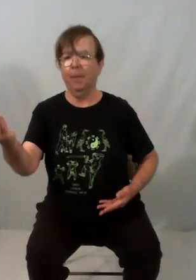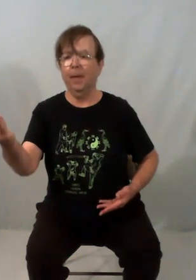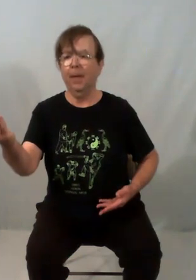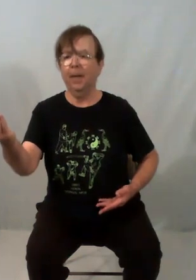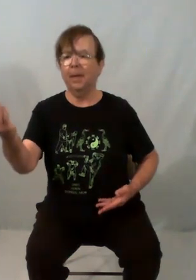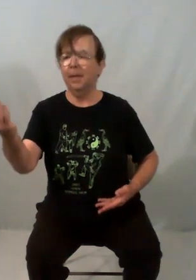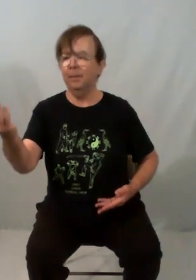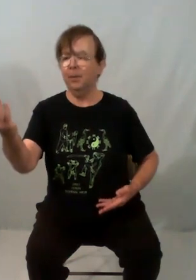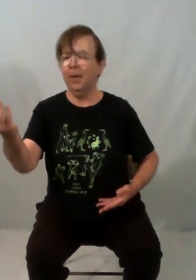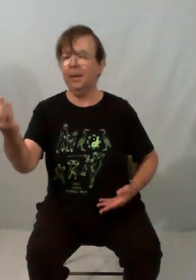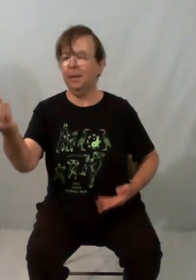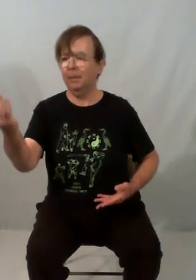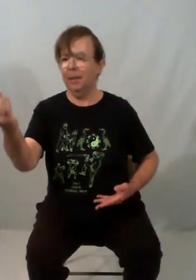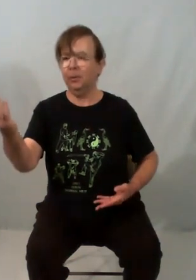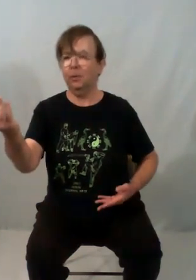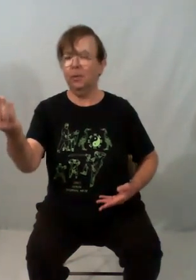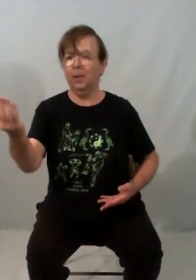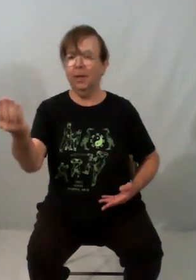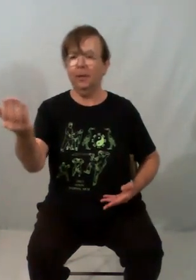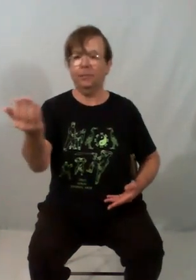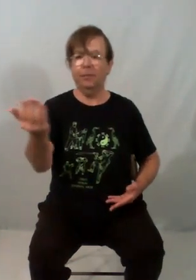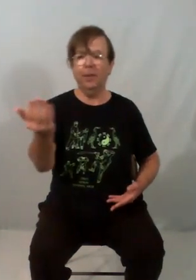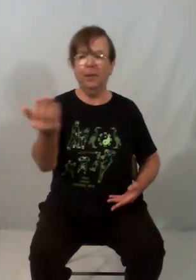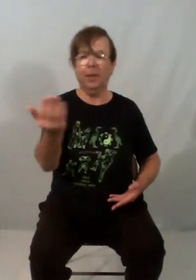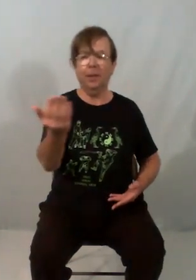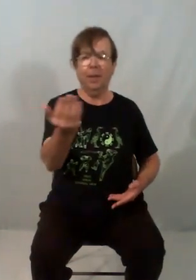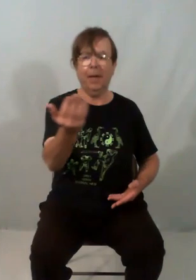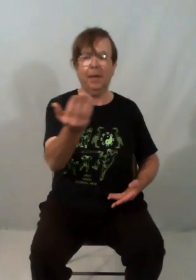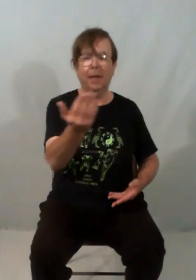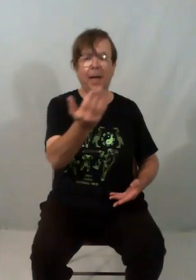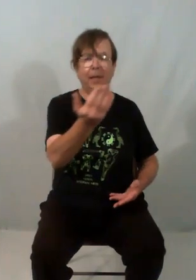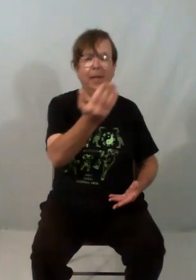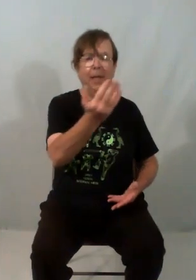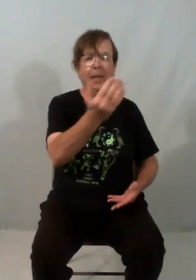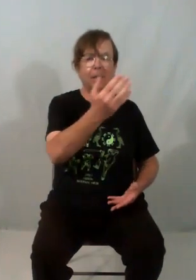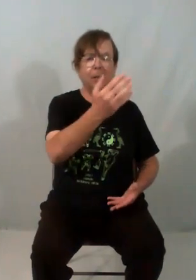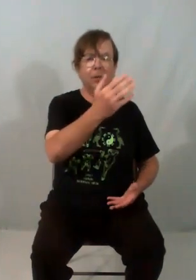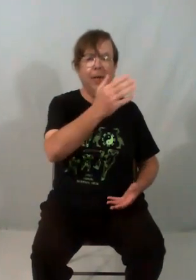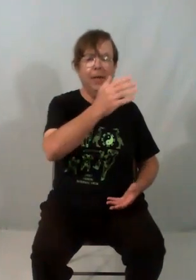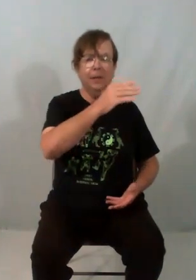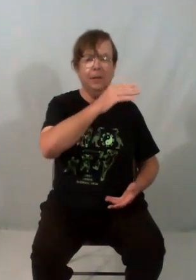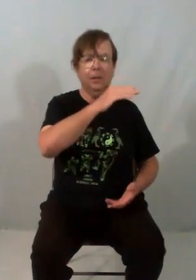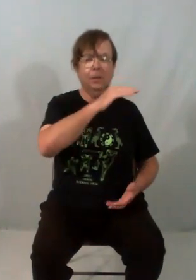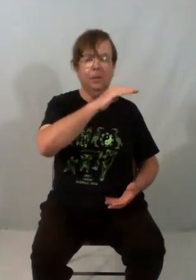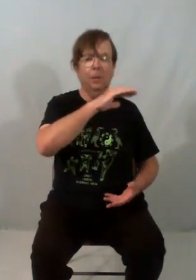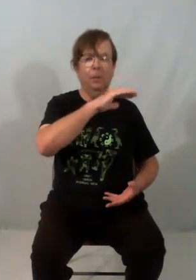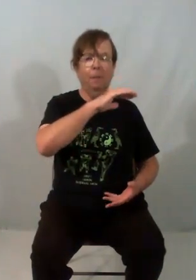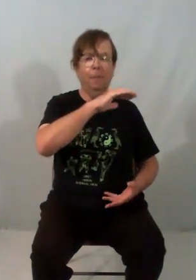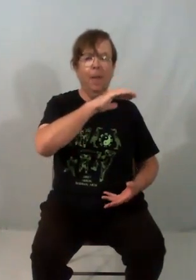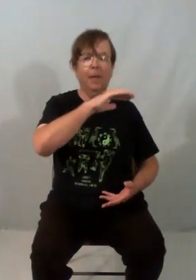Now leaving your hand at about shoulder height. Three, you come back. here, turn your hands in to hold the ball. And